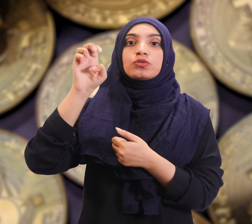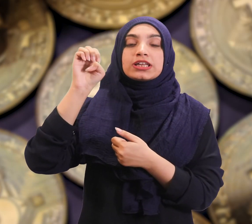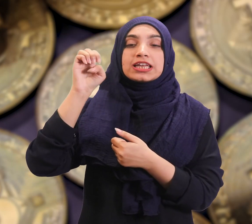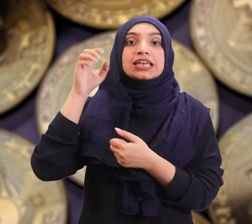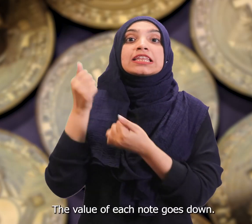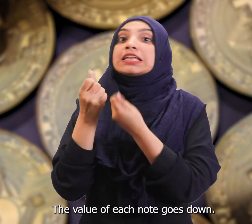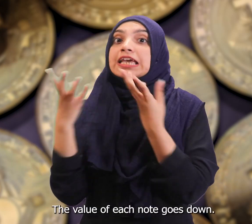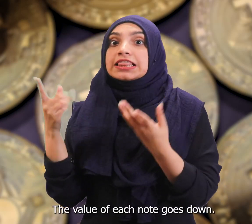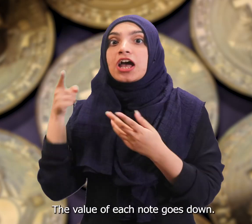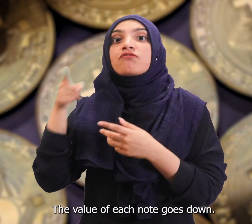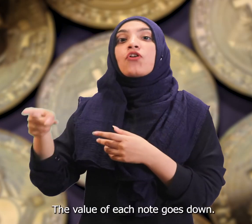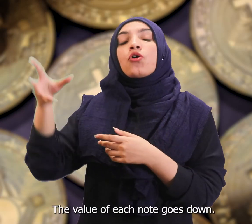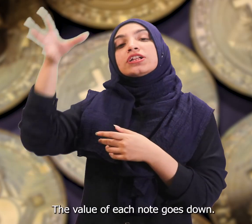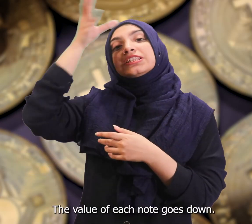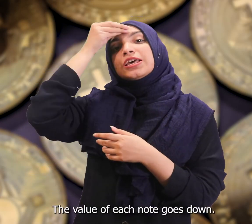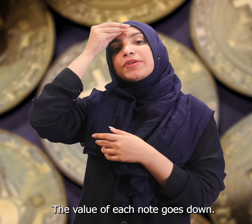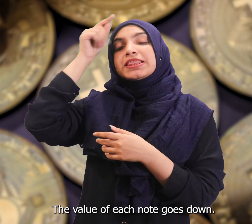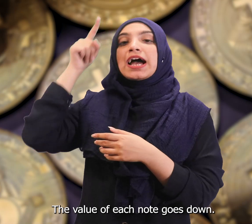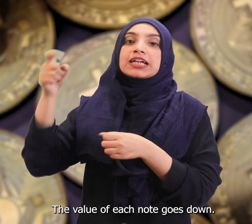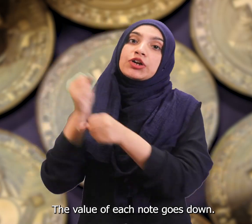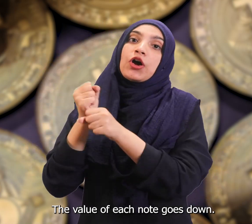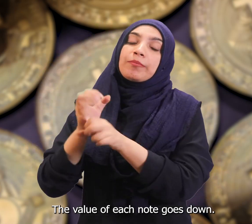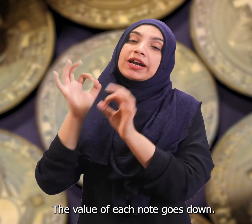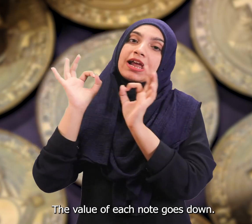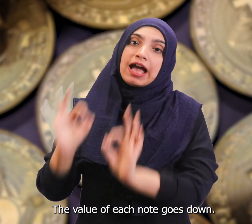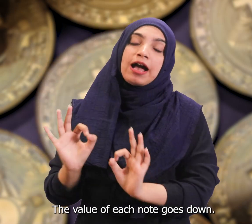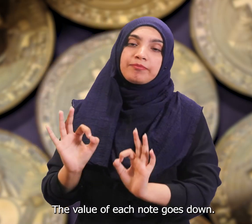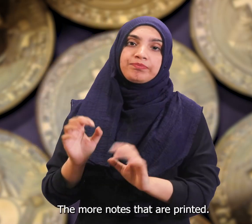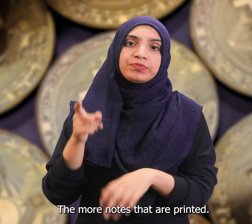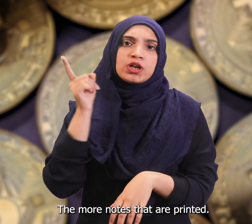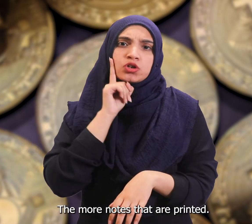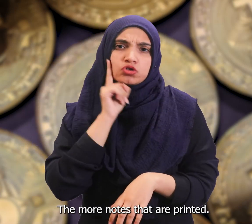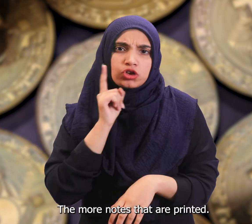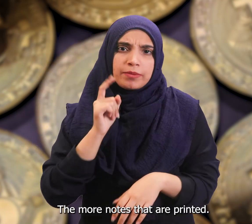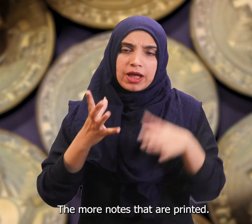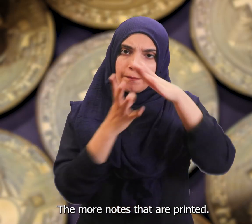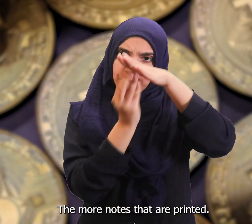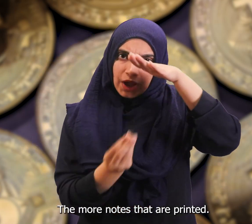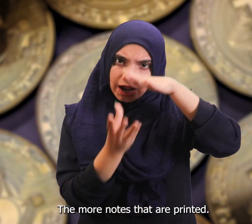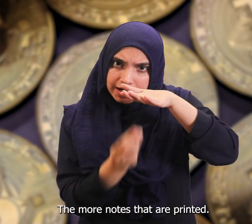The value of each note goes down the more notes that are printed.